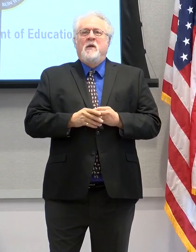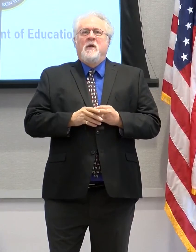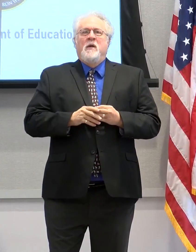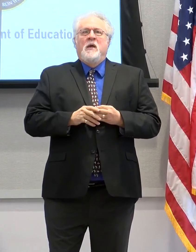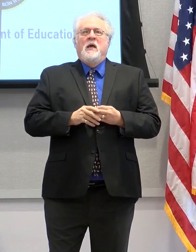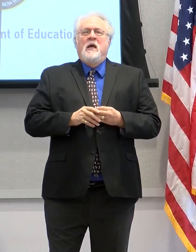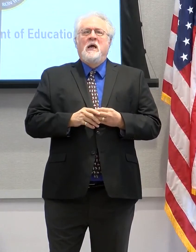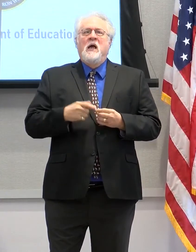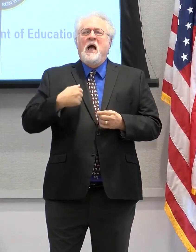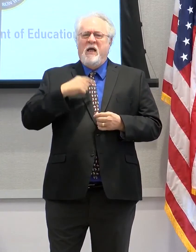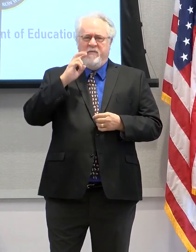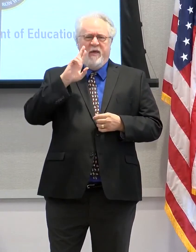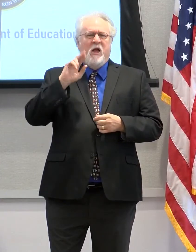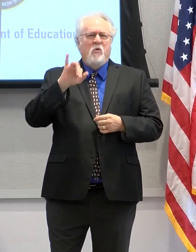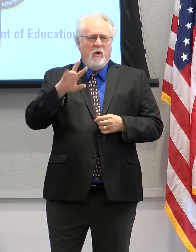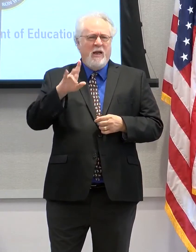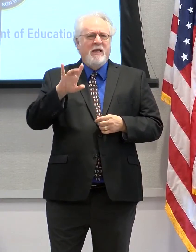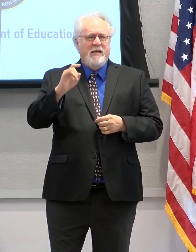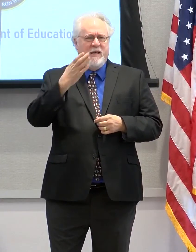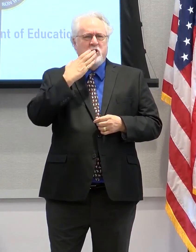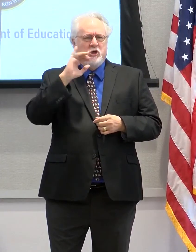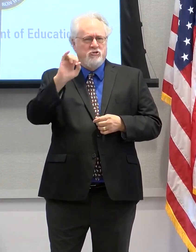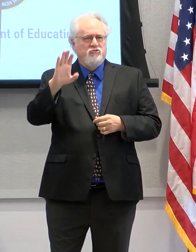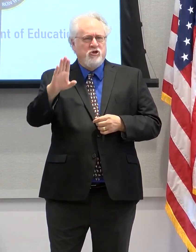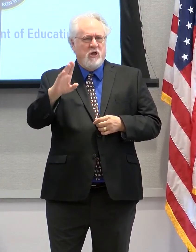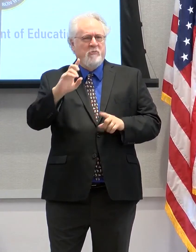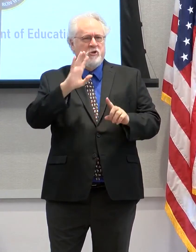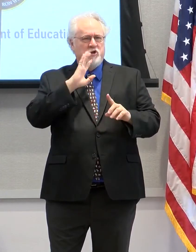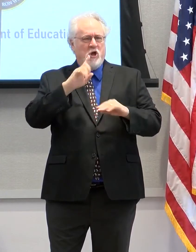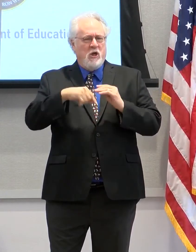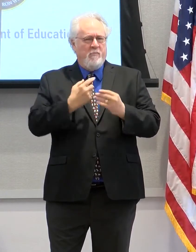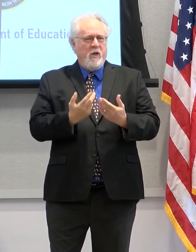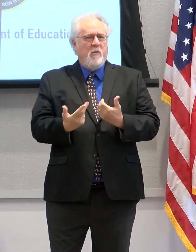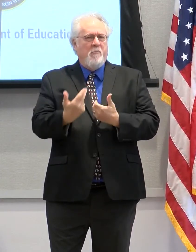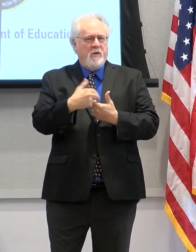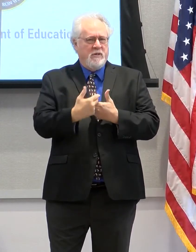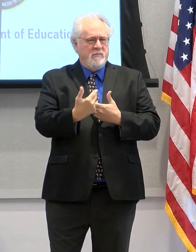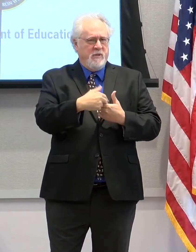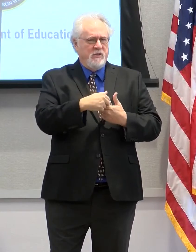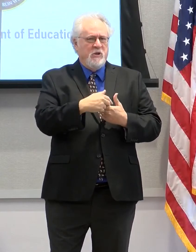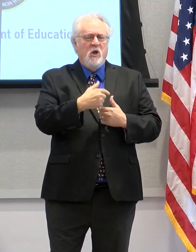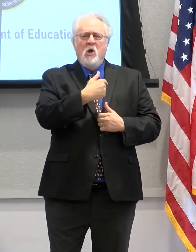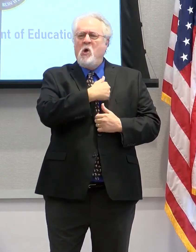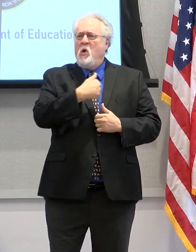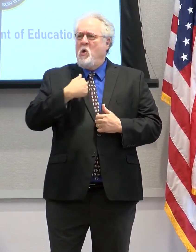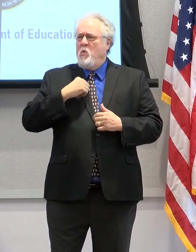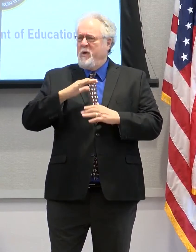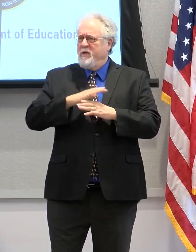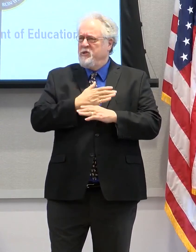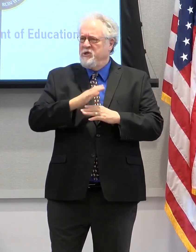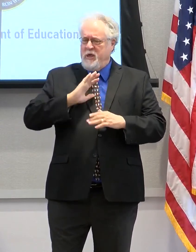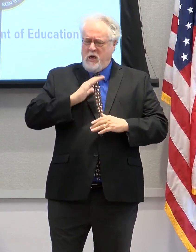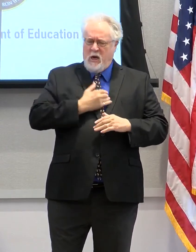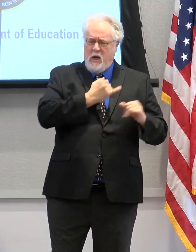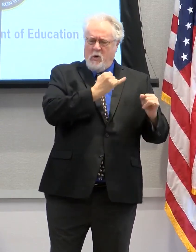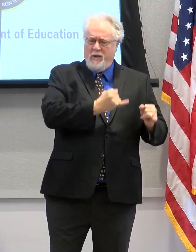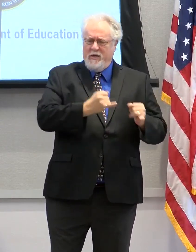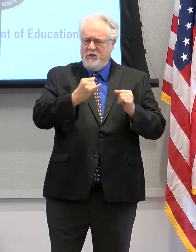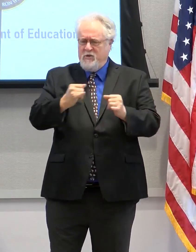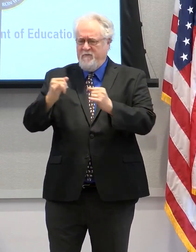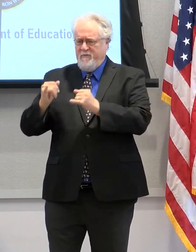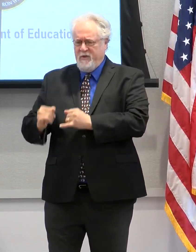I think Ray did a good job of talking about participation. I think we each would share that in our own individual